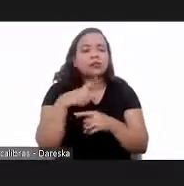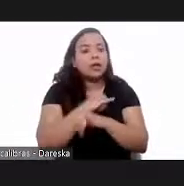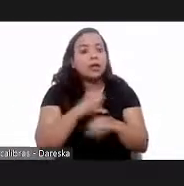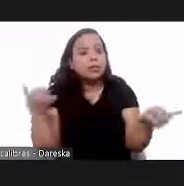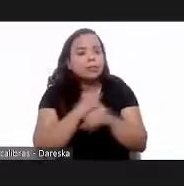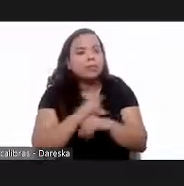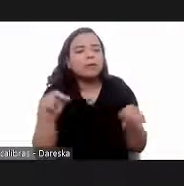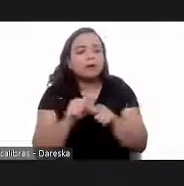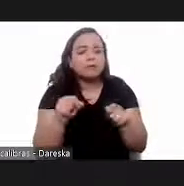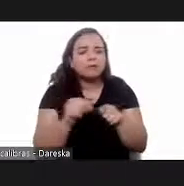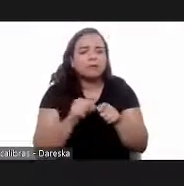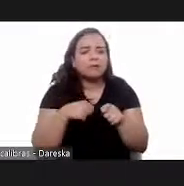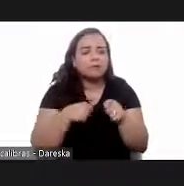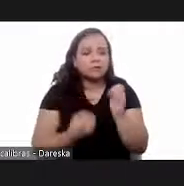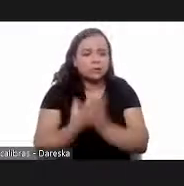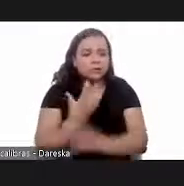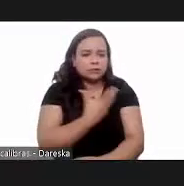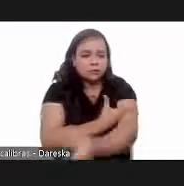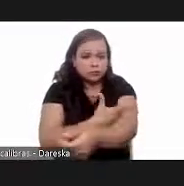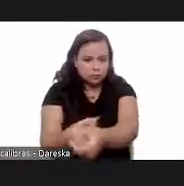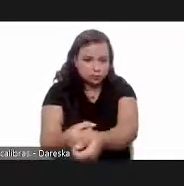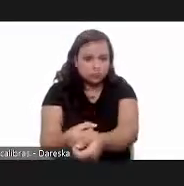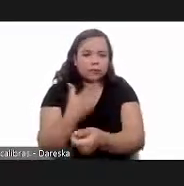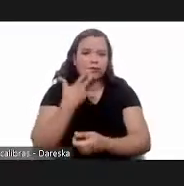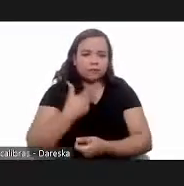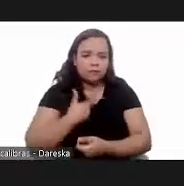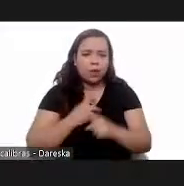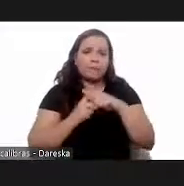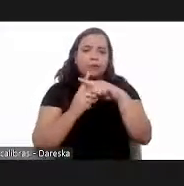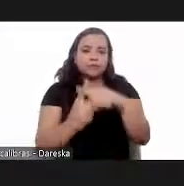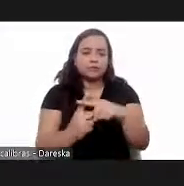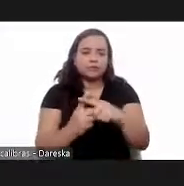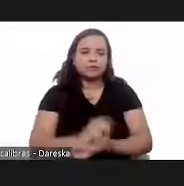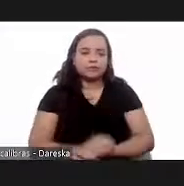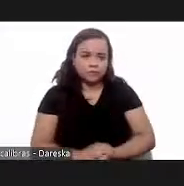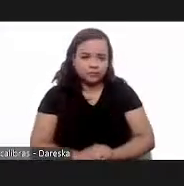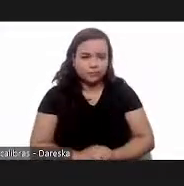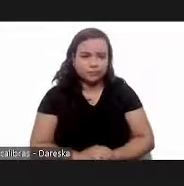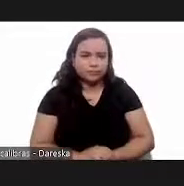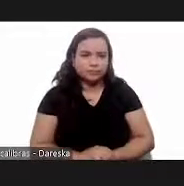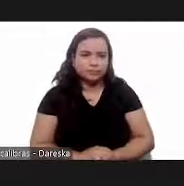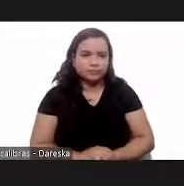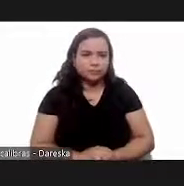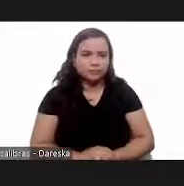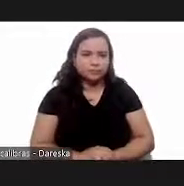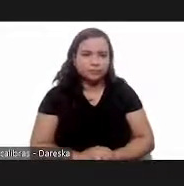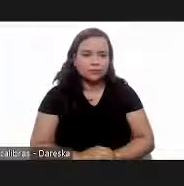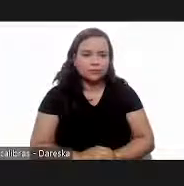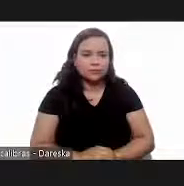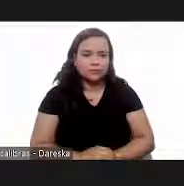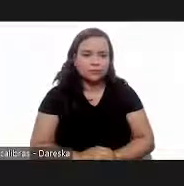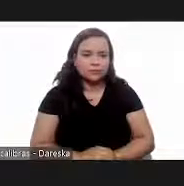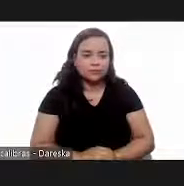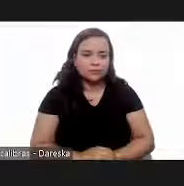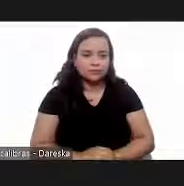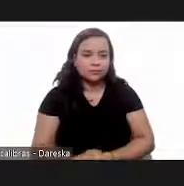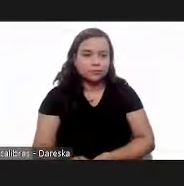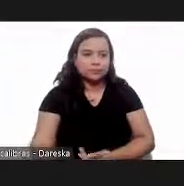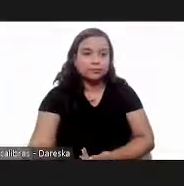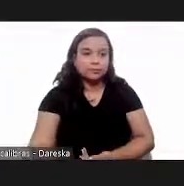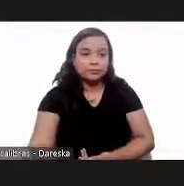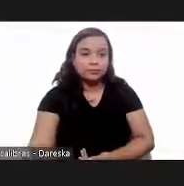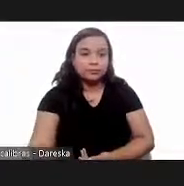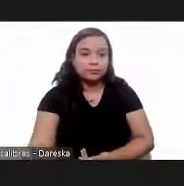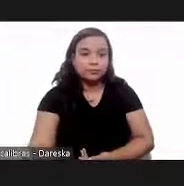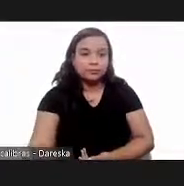a campaign a screening campaign i and they said okay nobody could be discriminated against because they have chagas disease okay